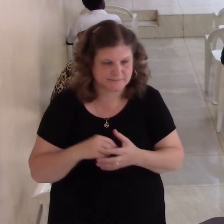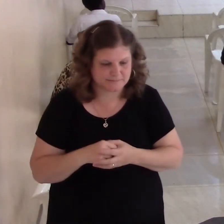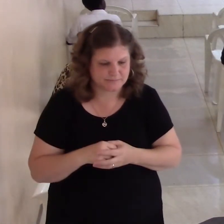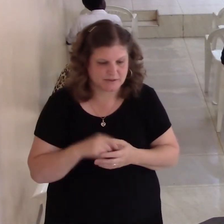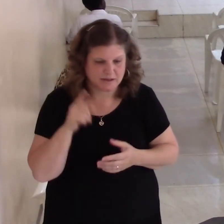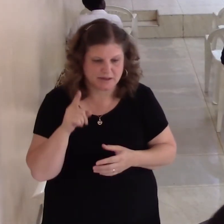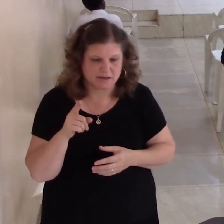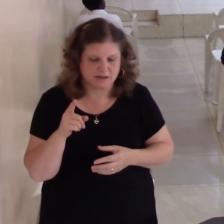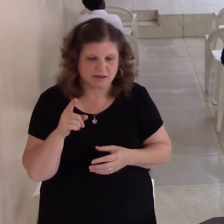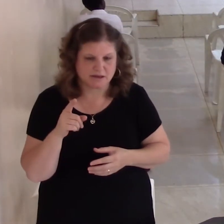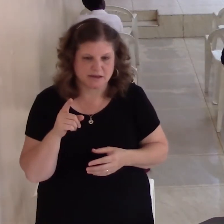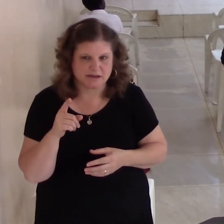what's right.